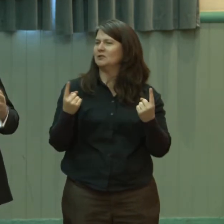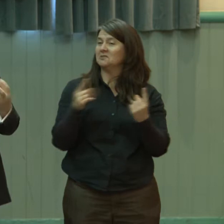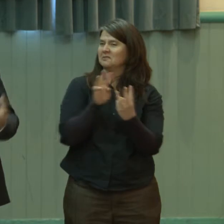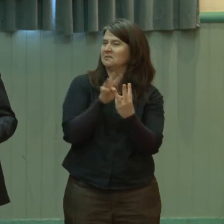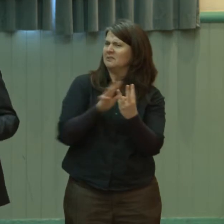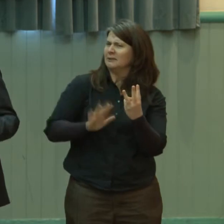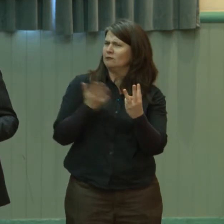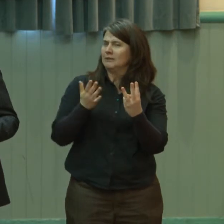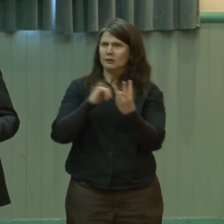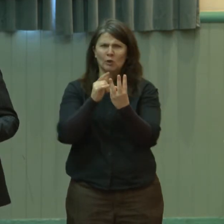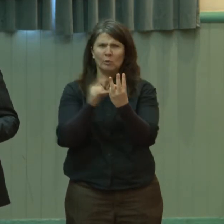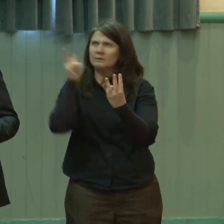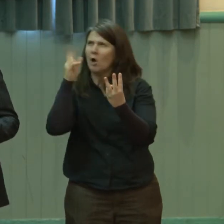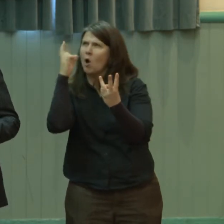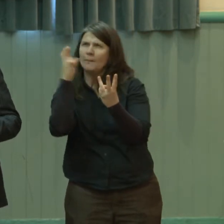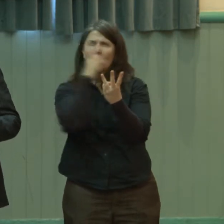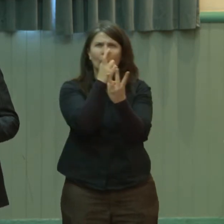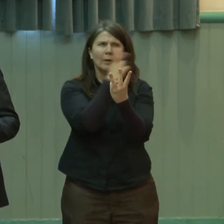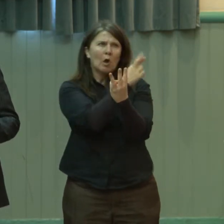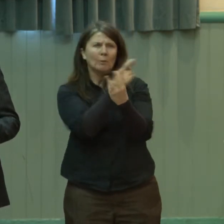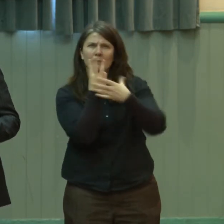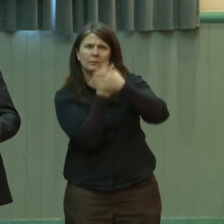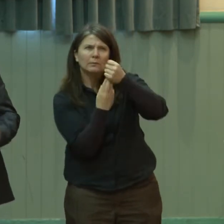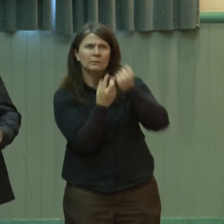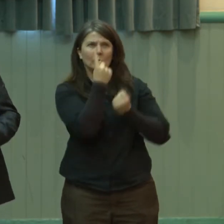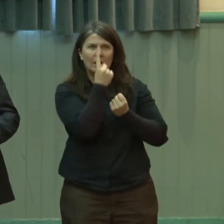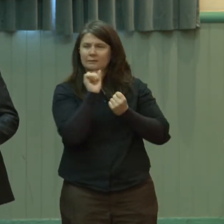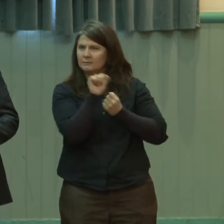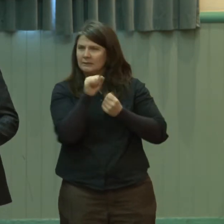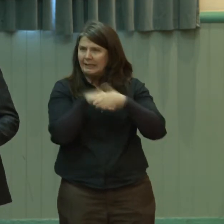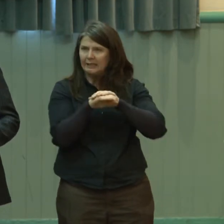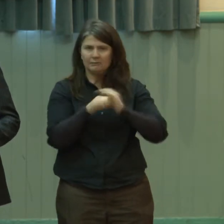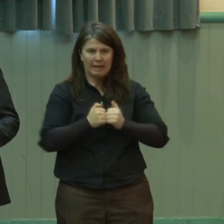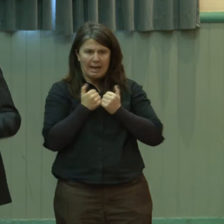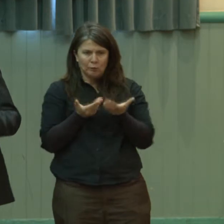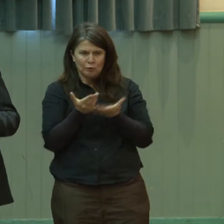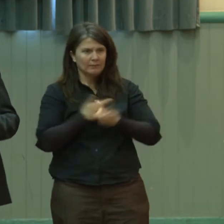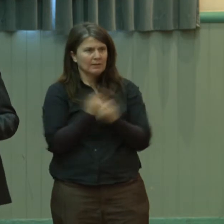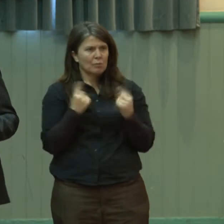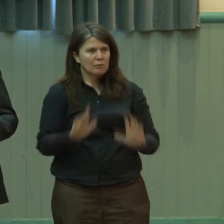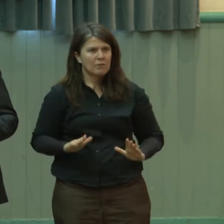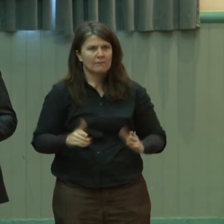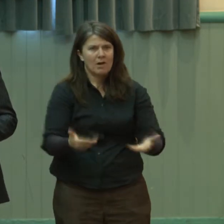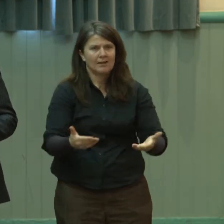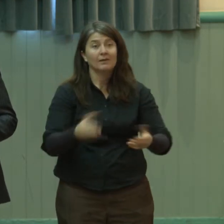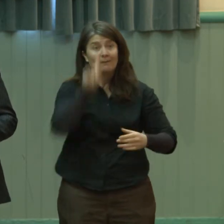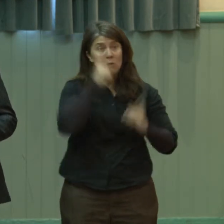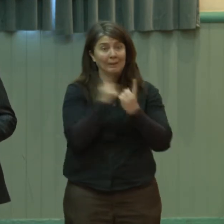have to meld all those hopes and goals and aspirations together in the clinical service that you're providing. But the first thing we do is we try and make sure